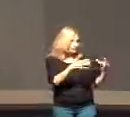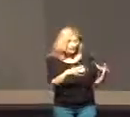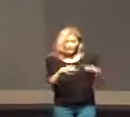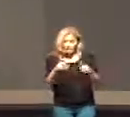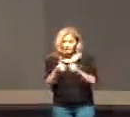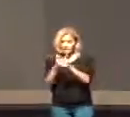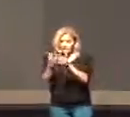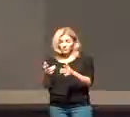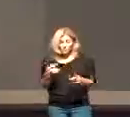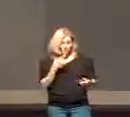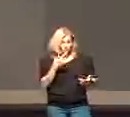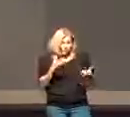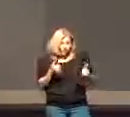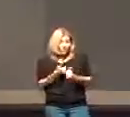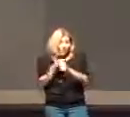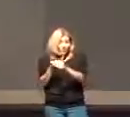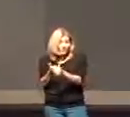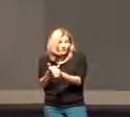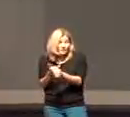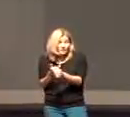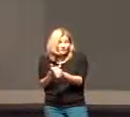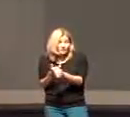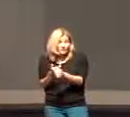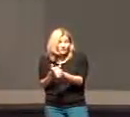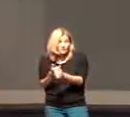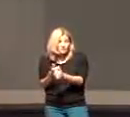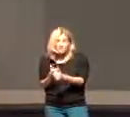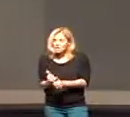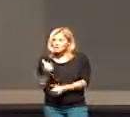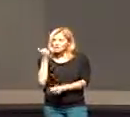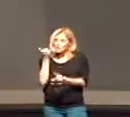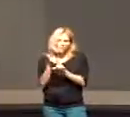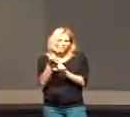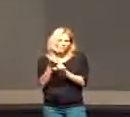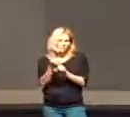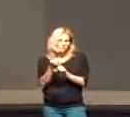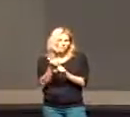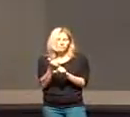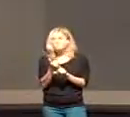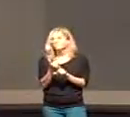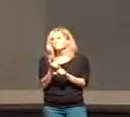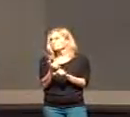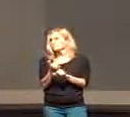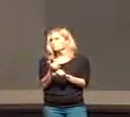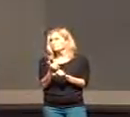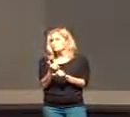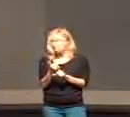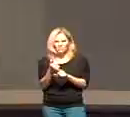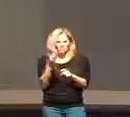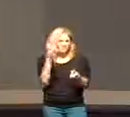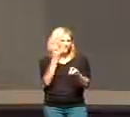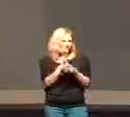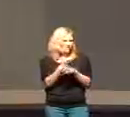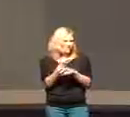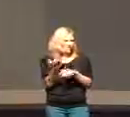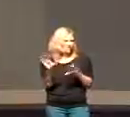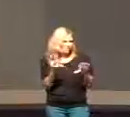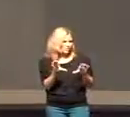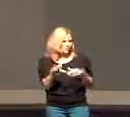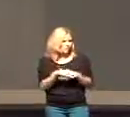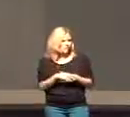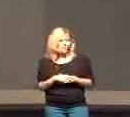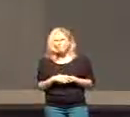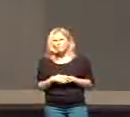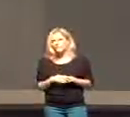disciples and said do you want to follow me? Deny yourself which is one of the most difficult things that we can do.